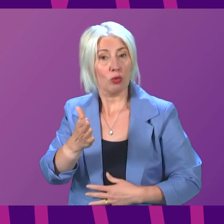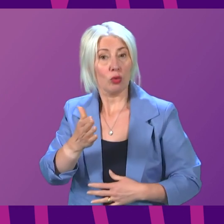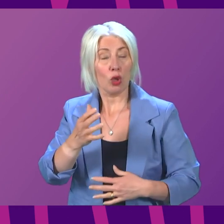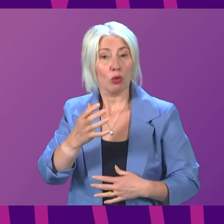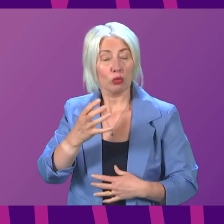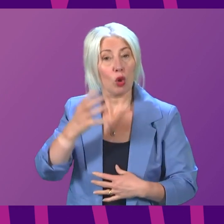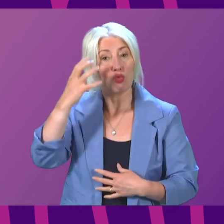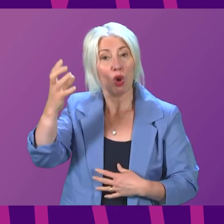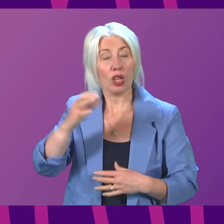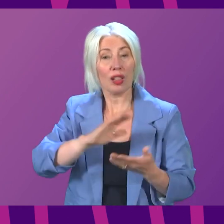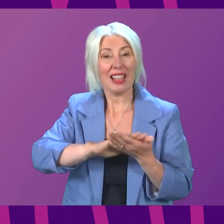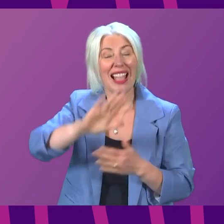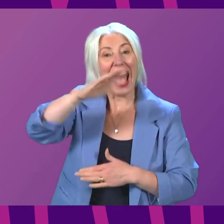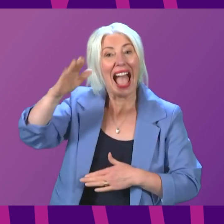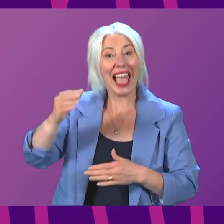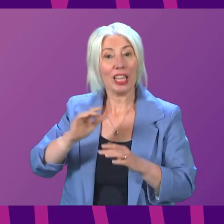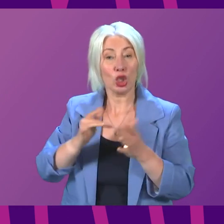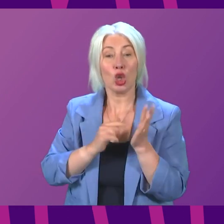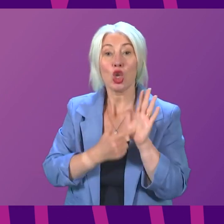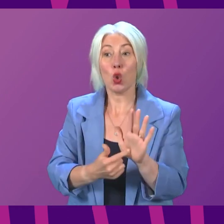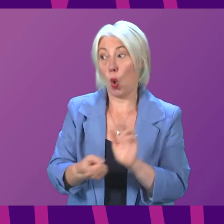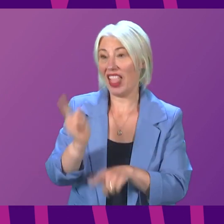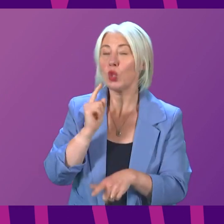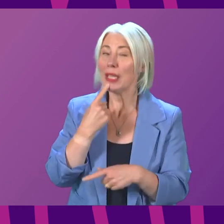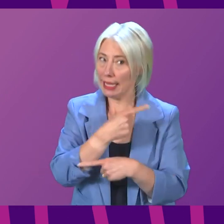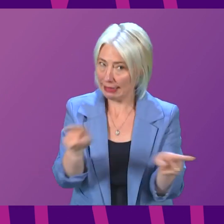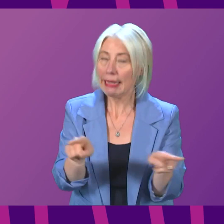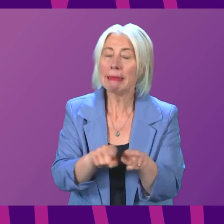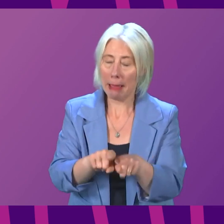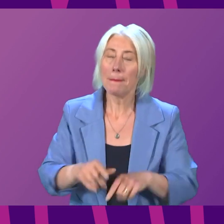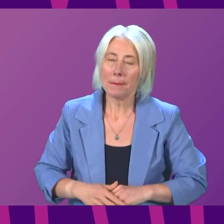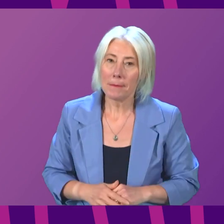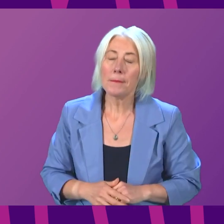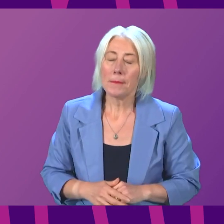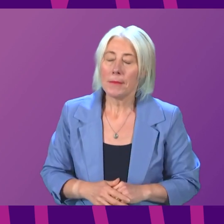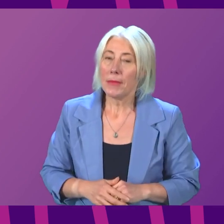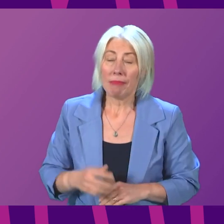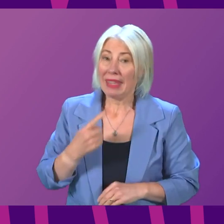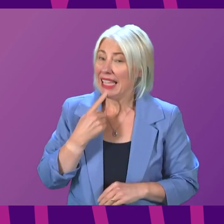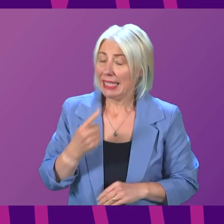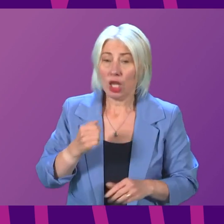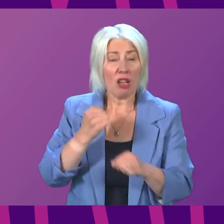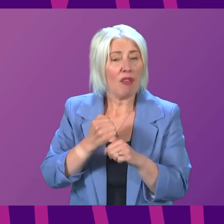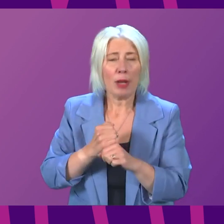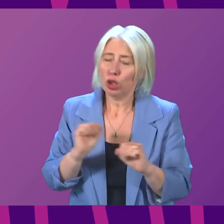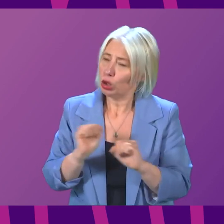Royal Highlands show at the end of last week. I have said in my opening answer that the Government has no plans at this stage to establish